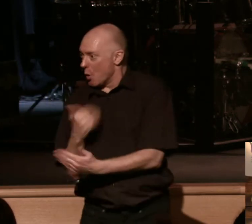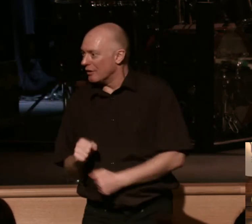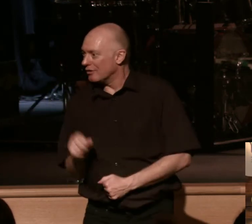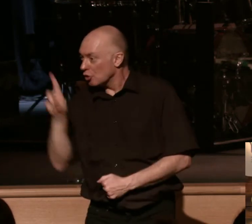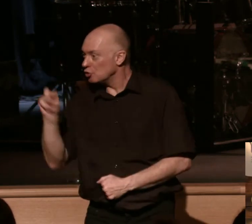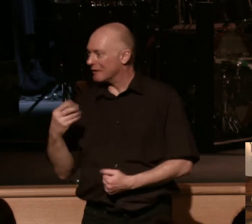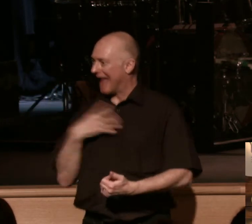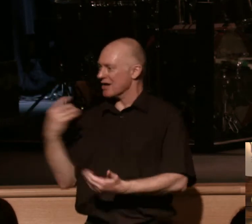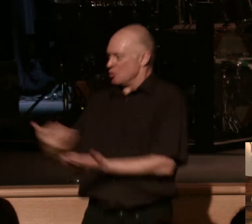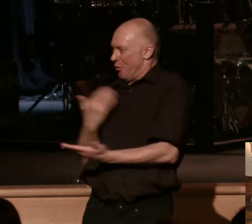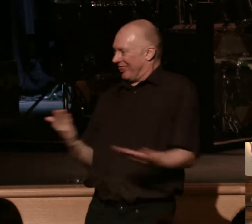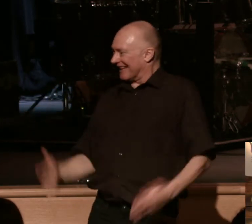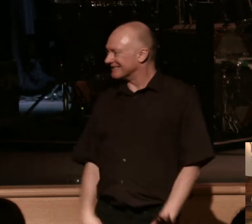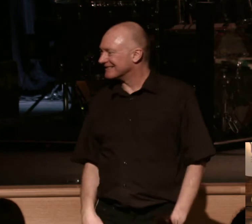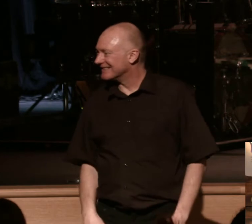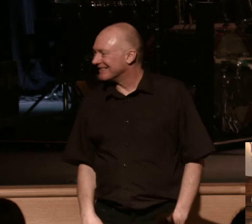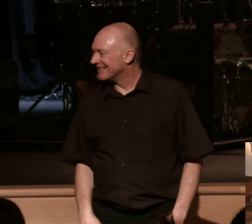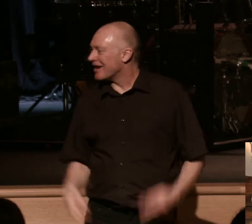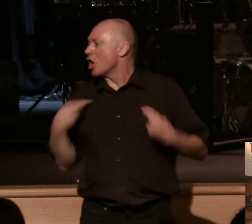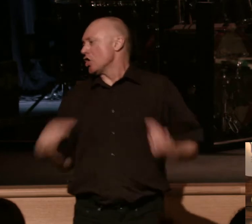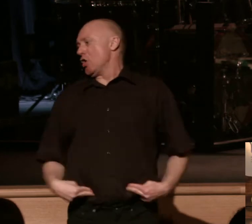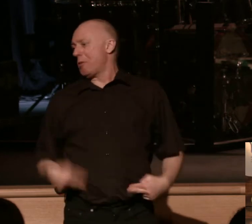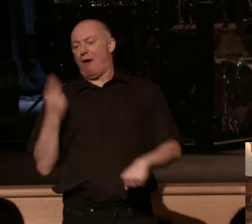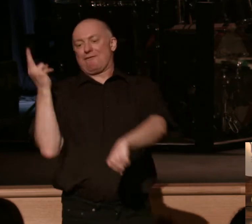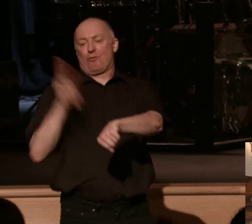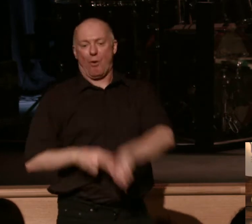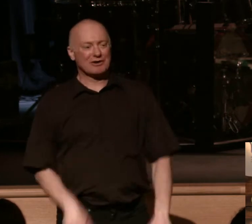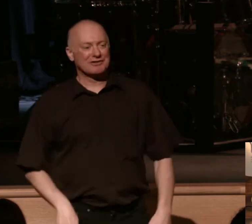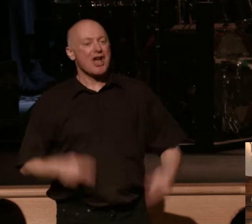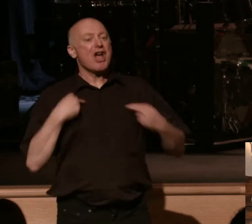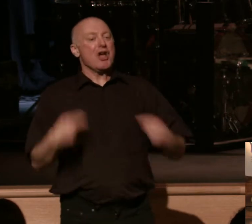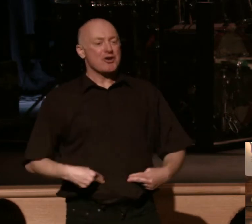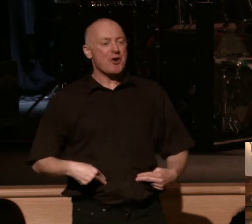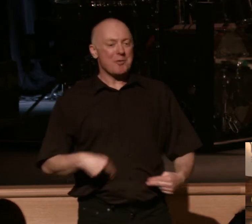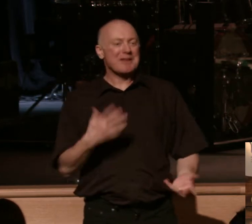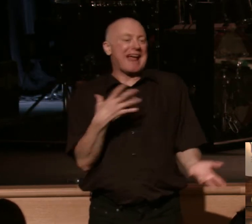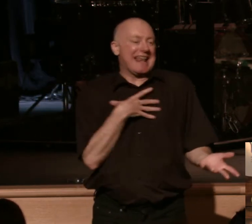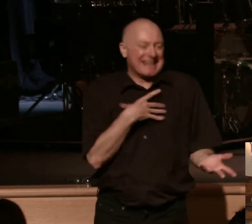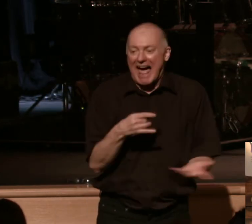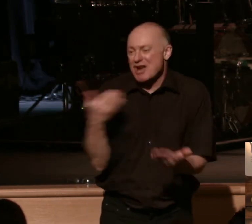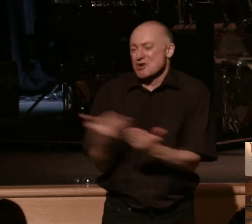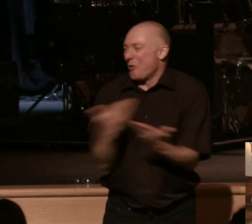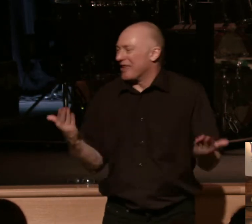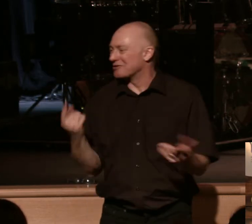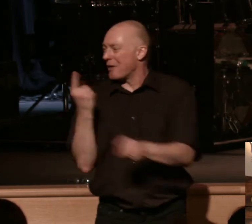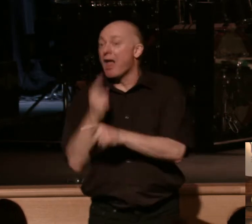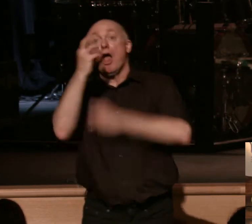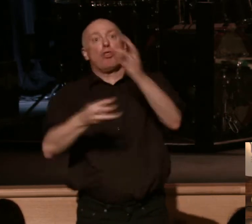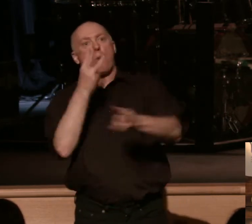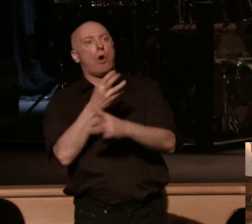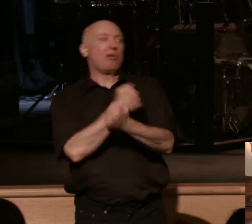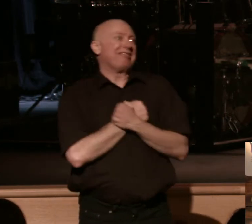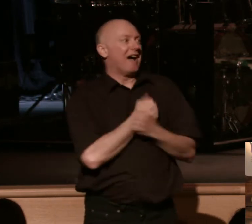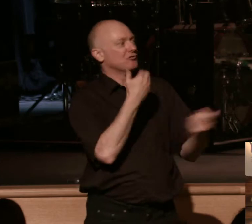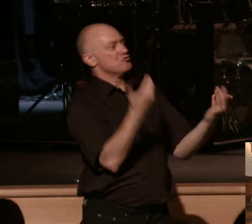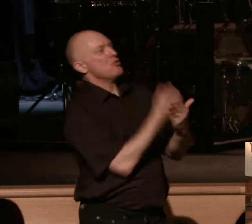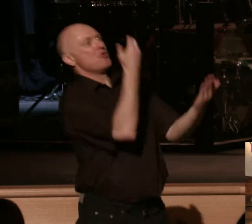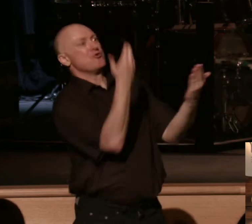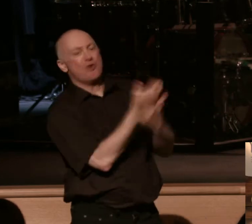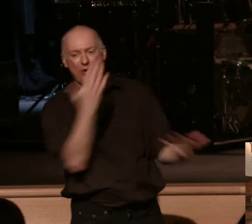like new? If you're human, you probably do on some level, because our world loves new. Our world, in many ways,